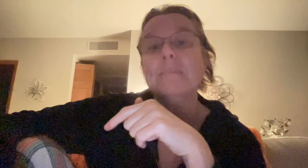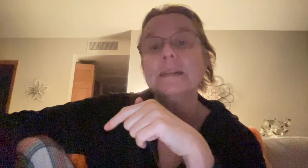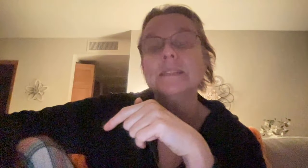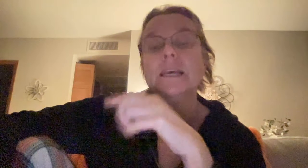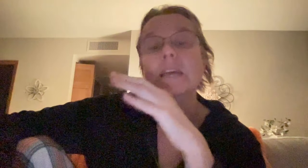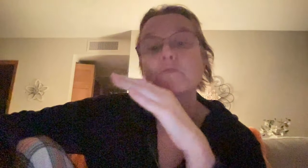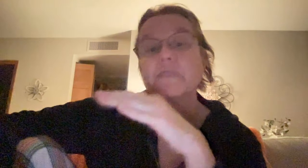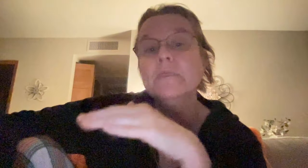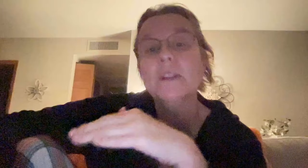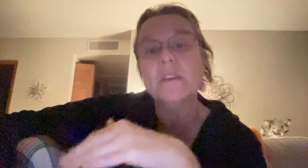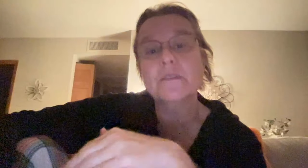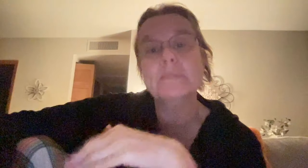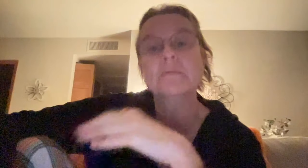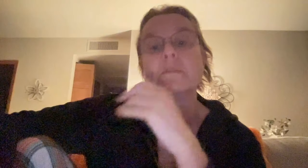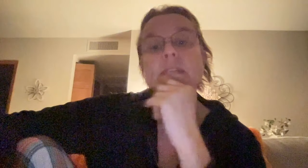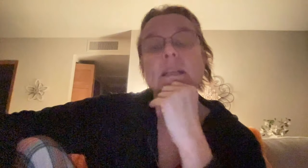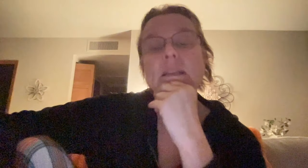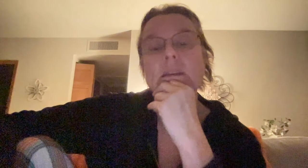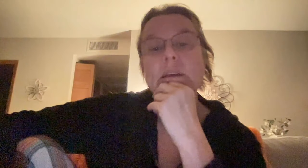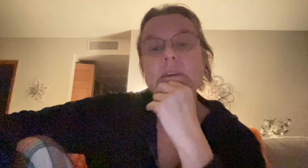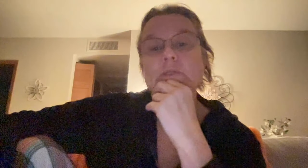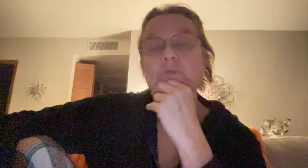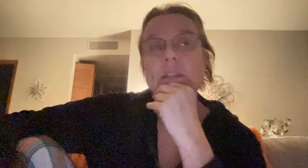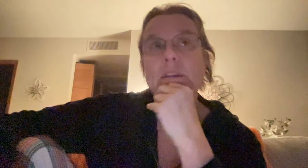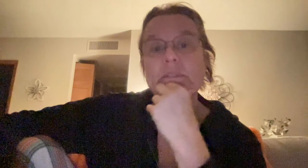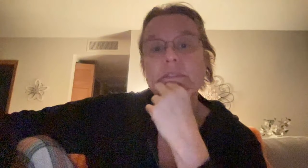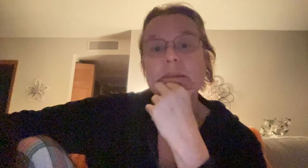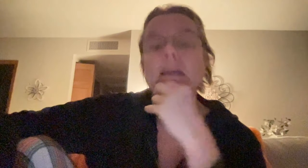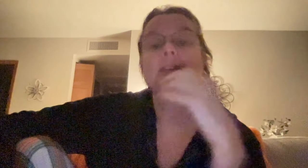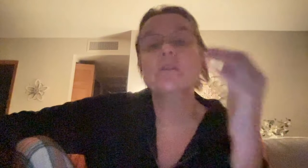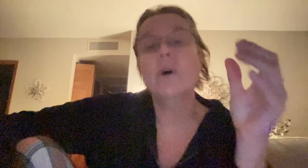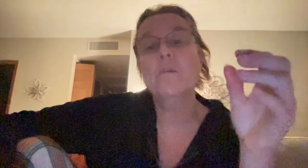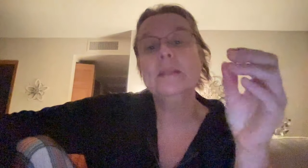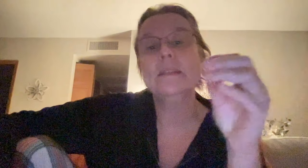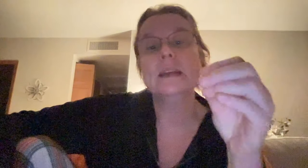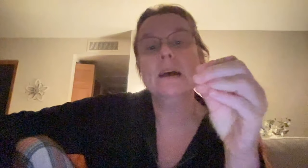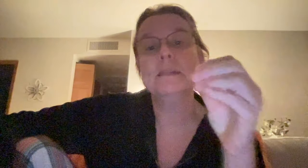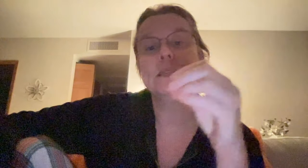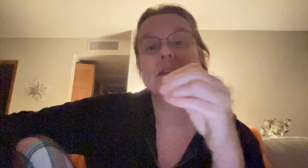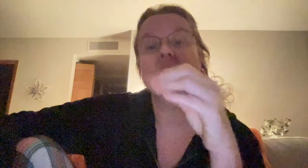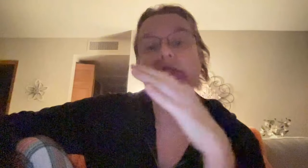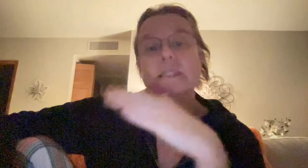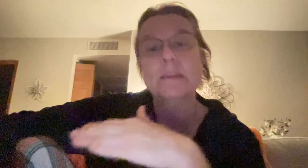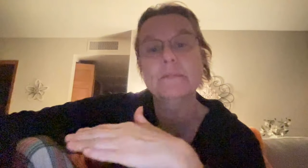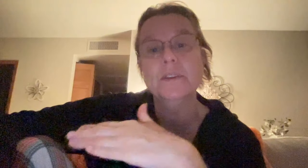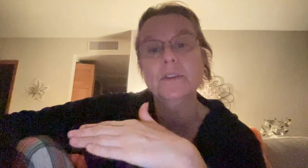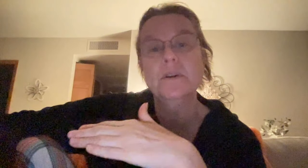comments and read what other people were saying, that was really helpful for me. So I'm hoping that the comments here are the same for you.